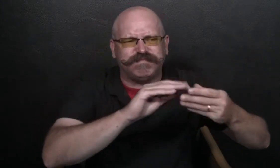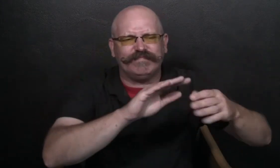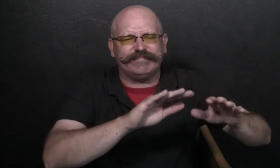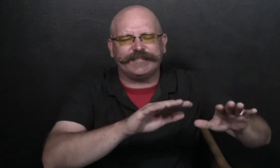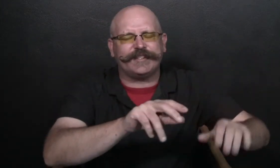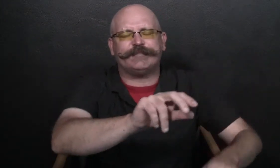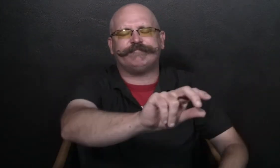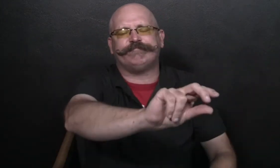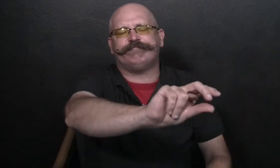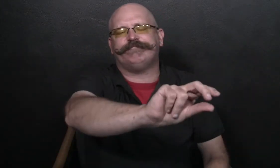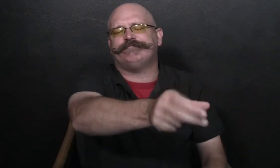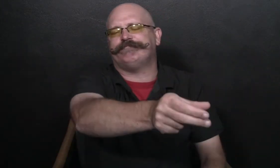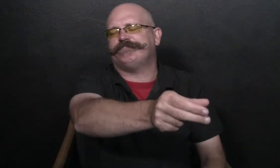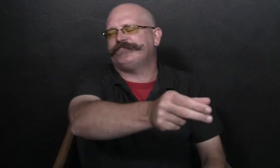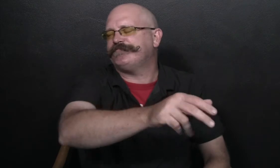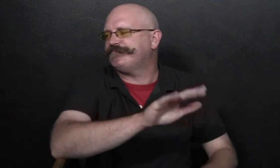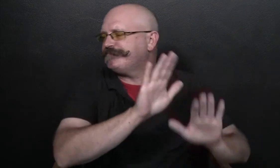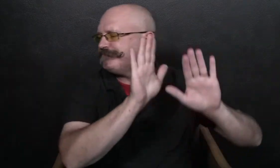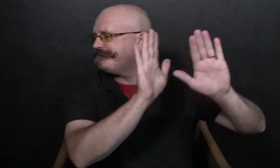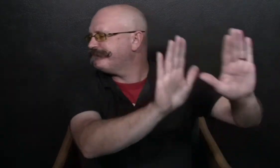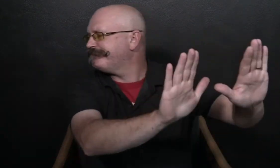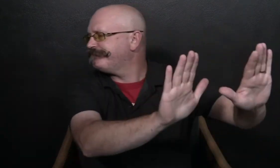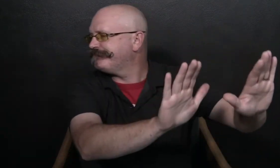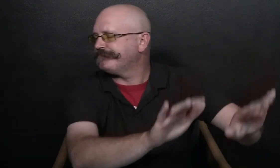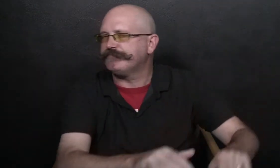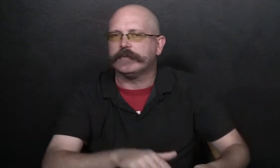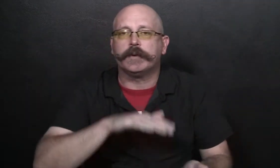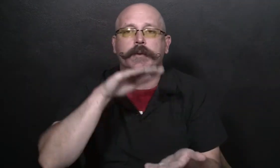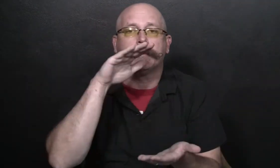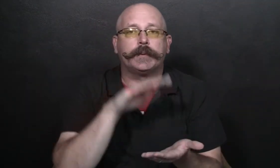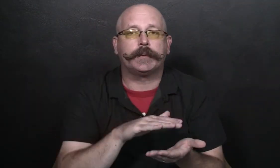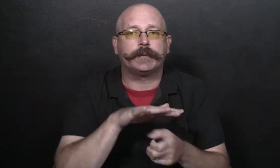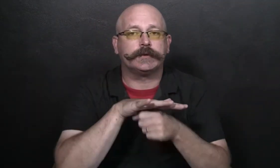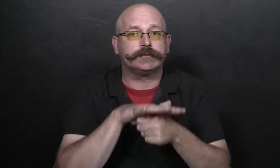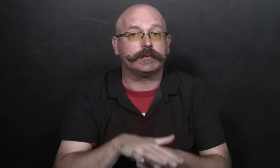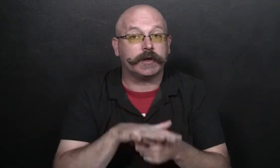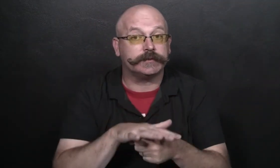They thought about when to watch the news and when to turn it off.